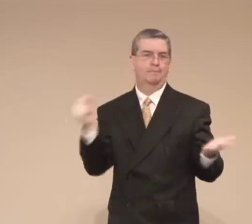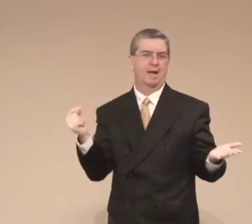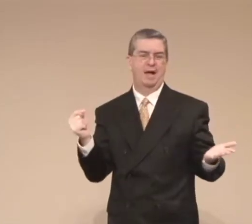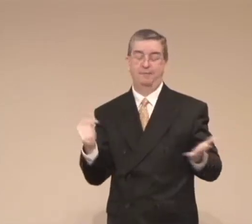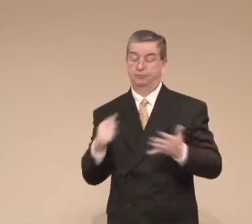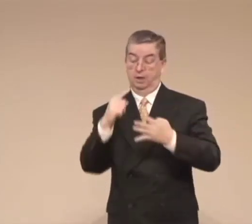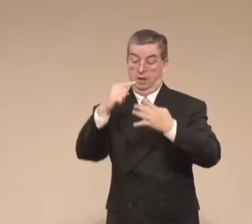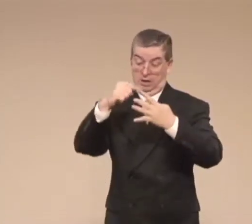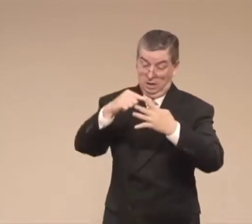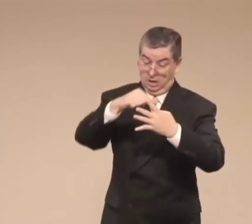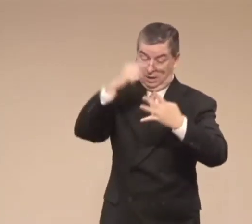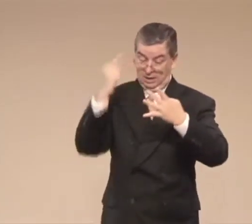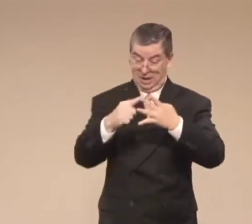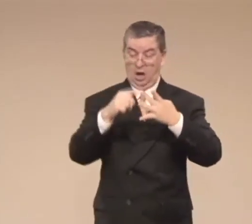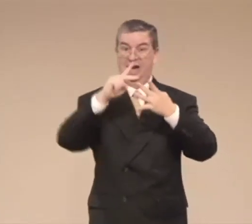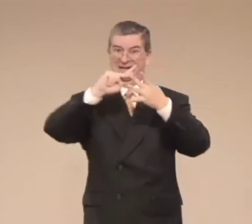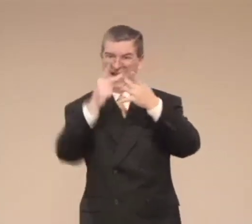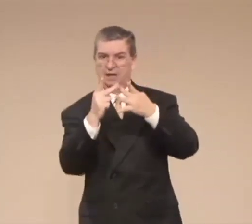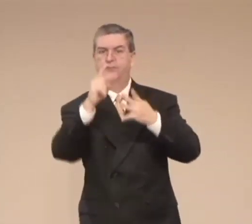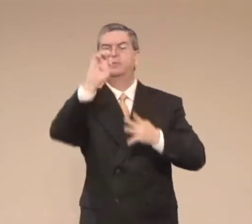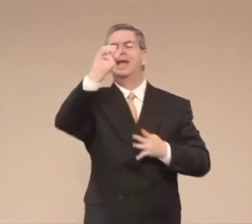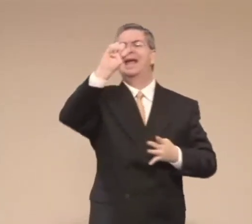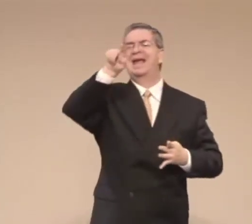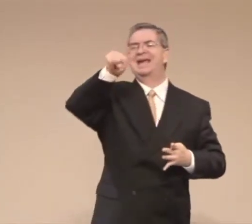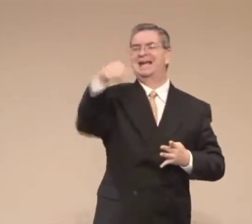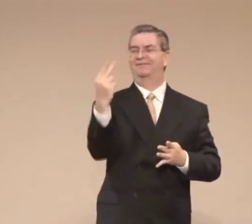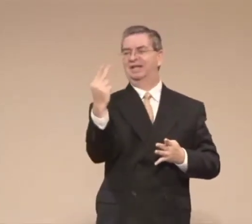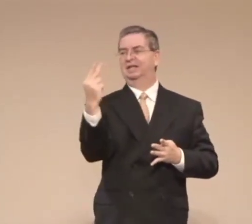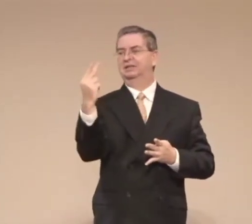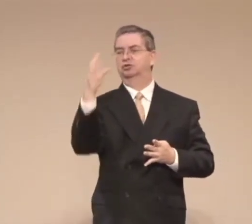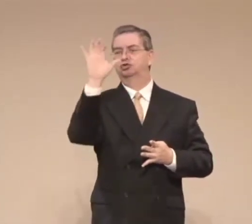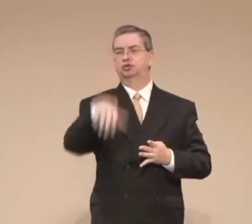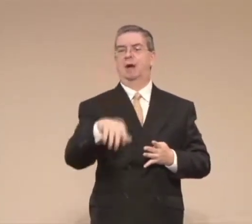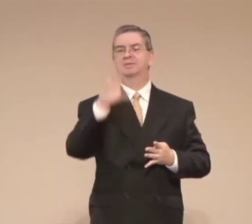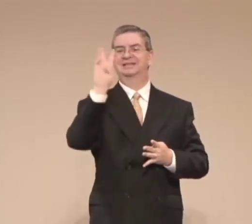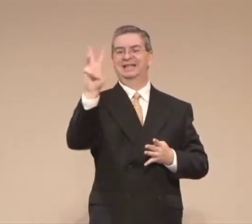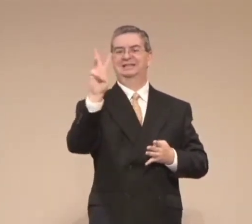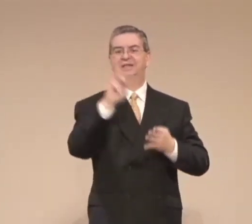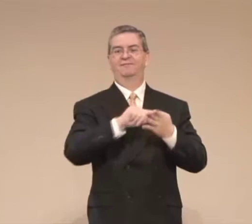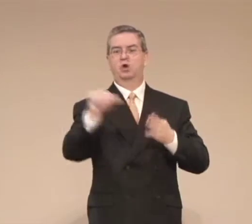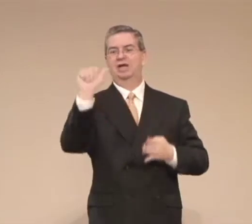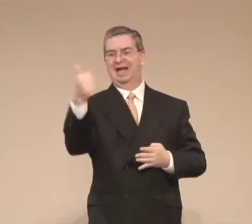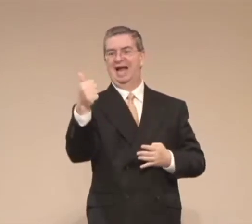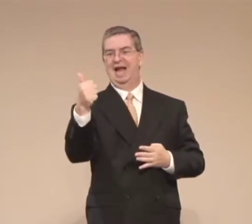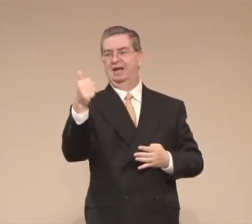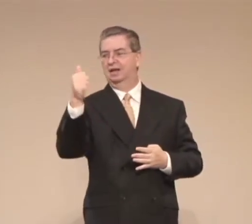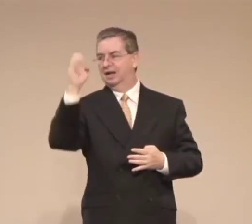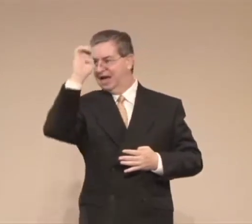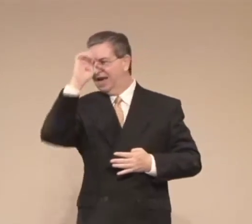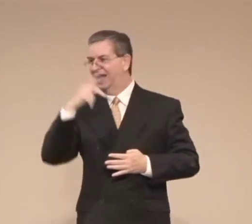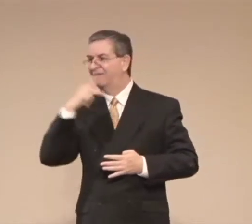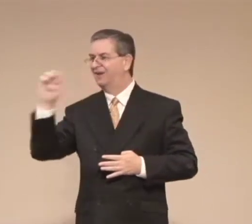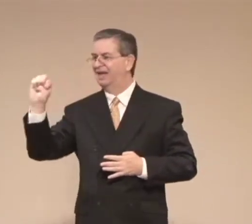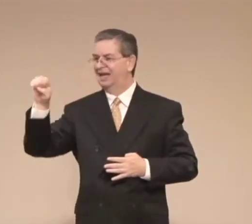imperative. The next one is Ephesians chapter 6, verse 10.